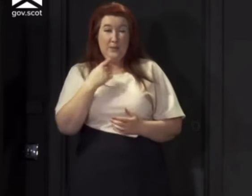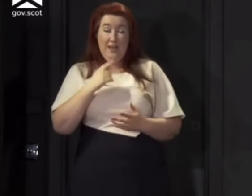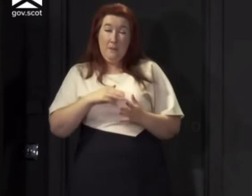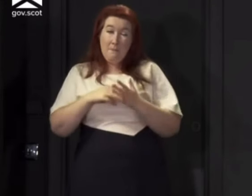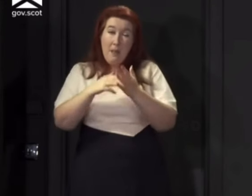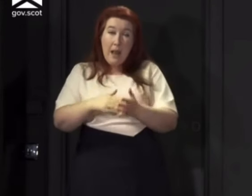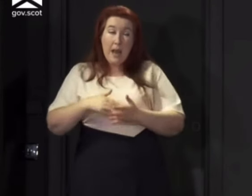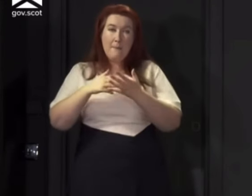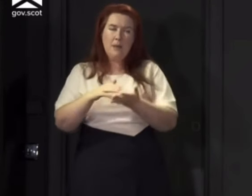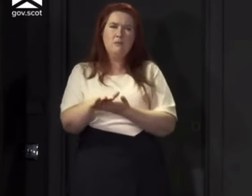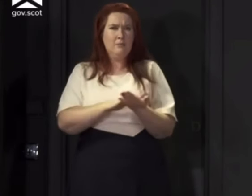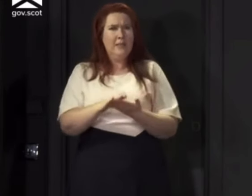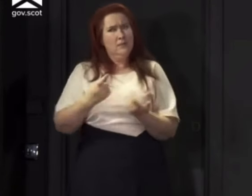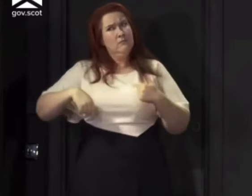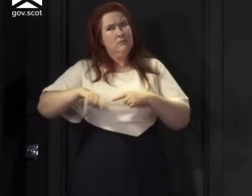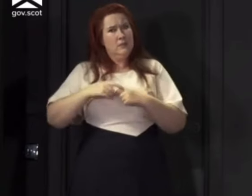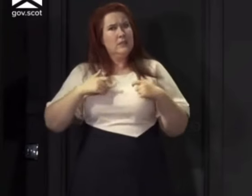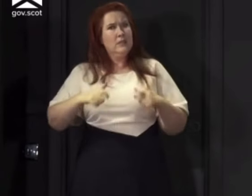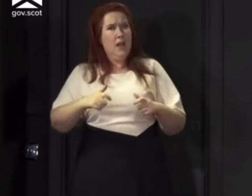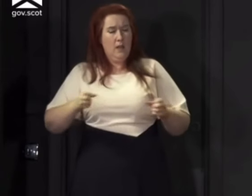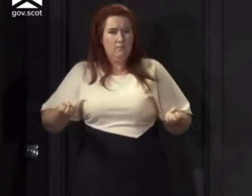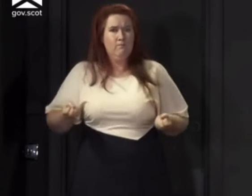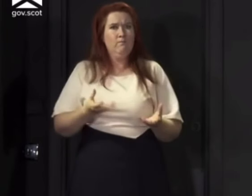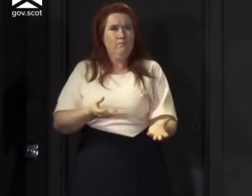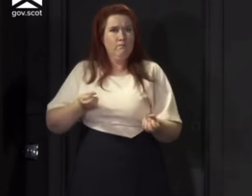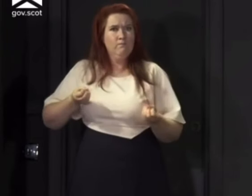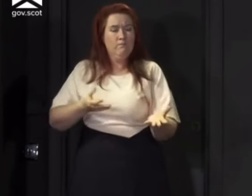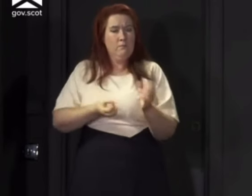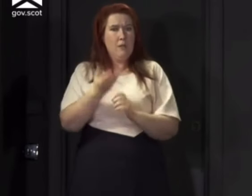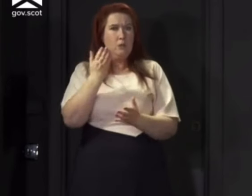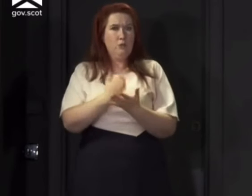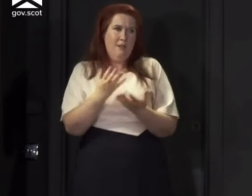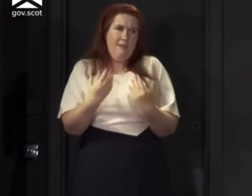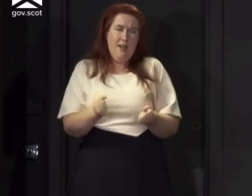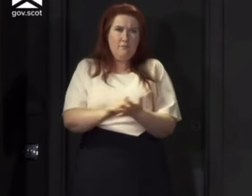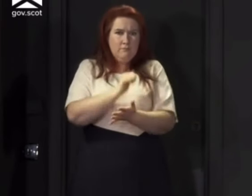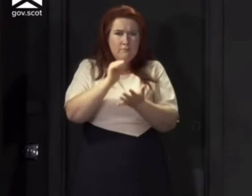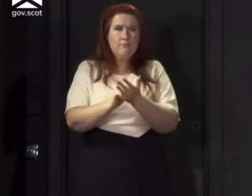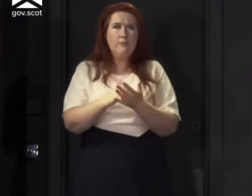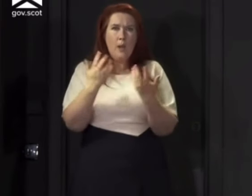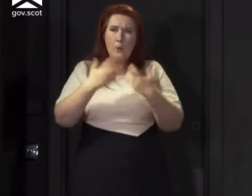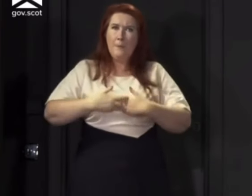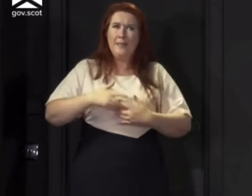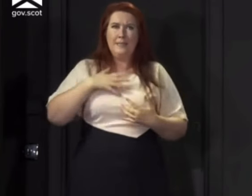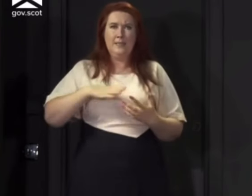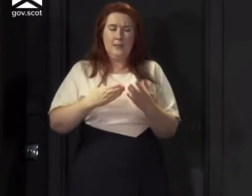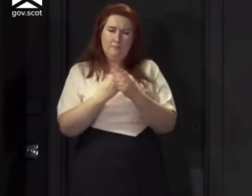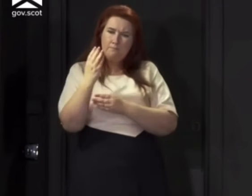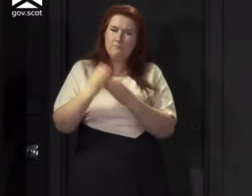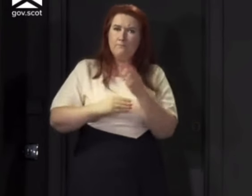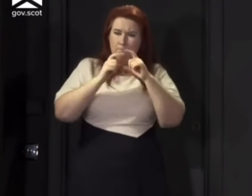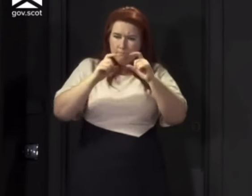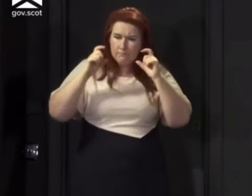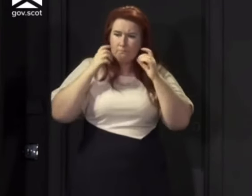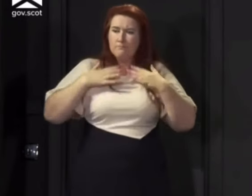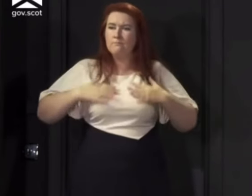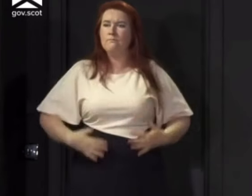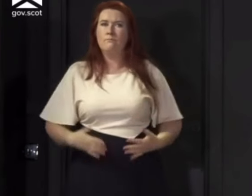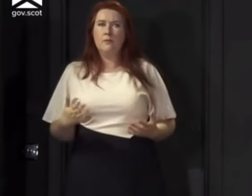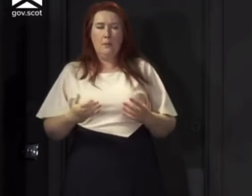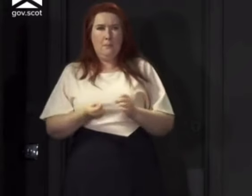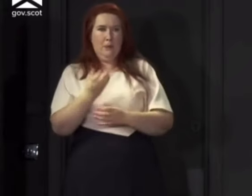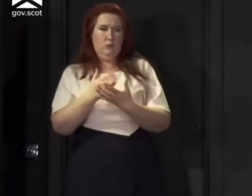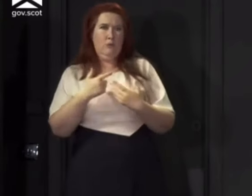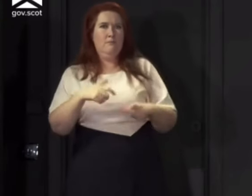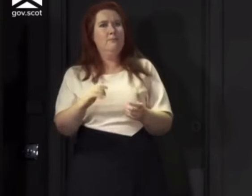see something hard near you, make sure you give it a good clean before you touch it. Take you that what you will. I've just